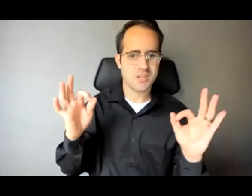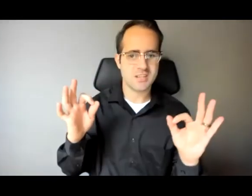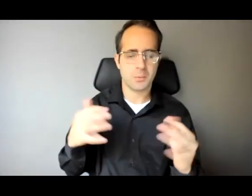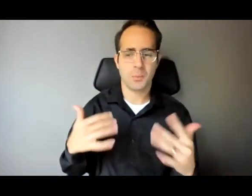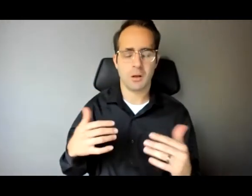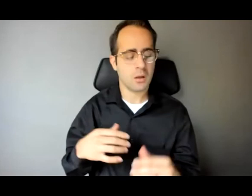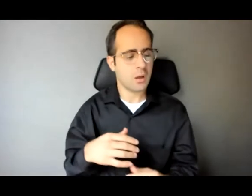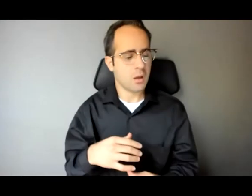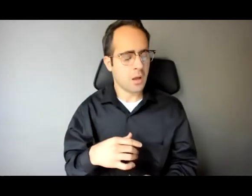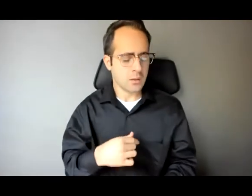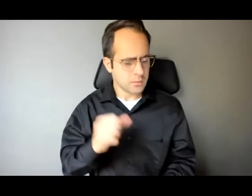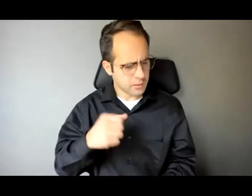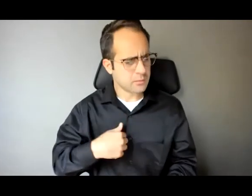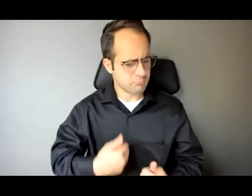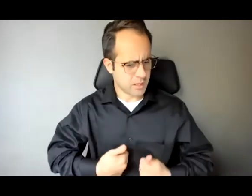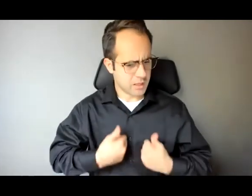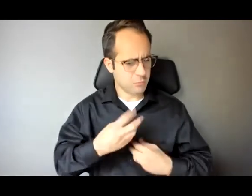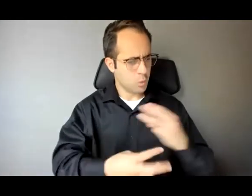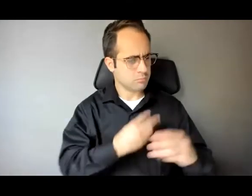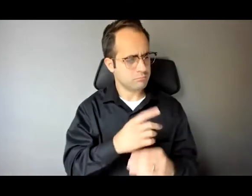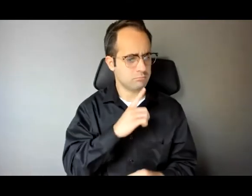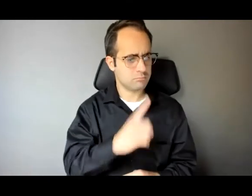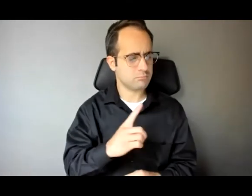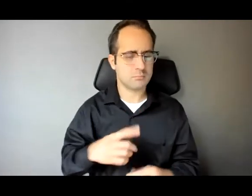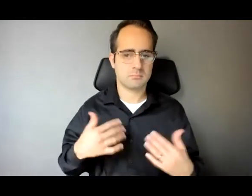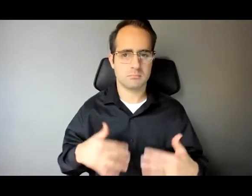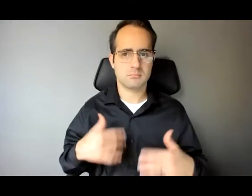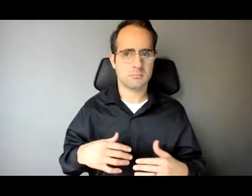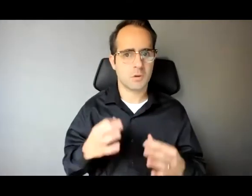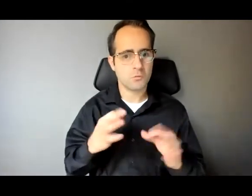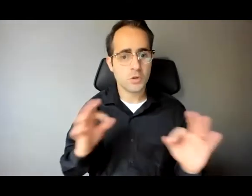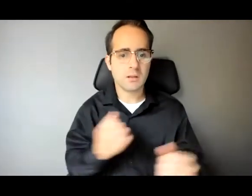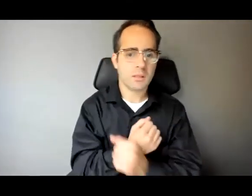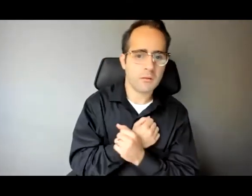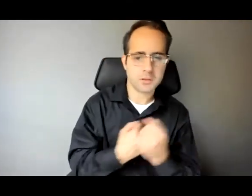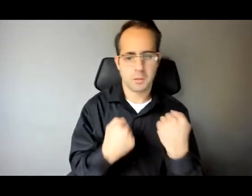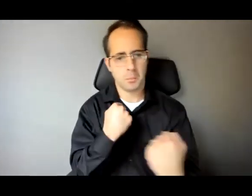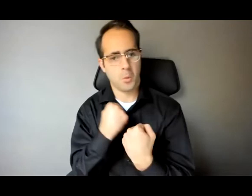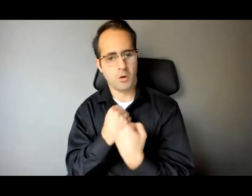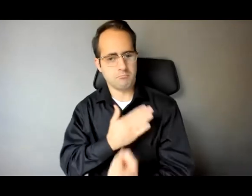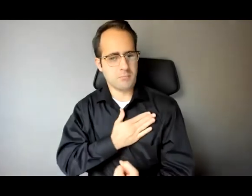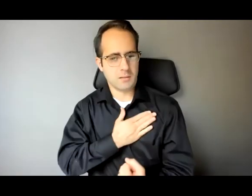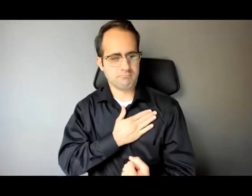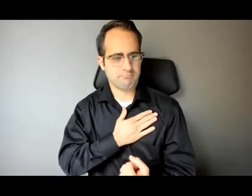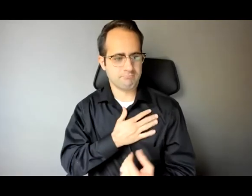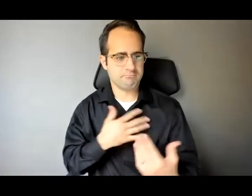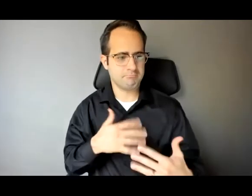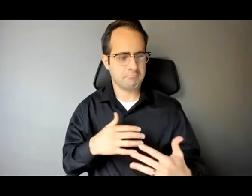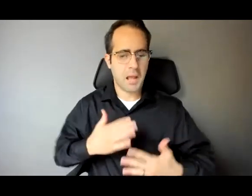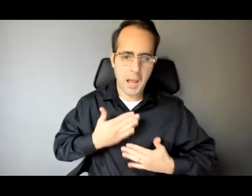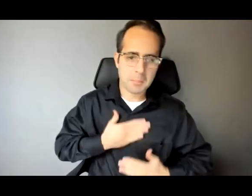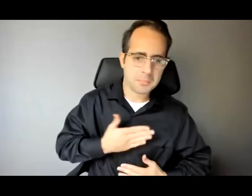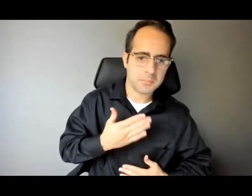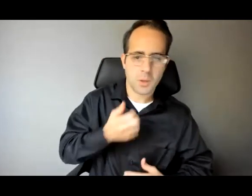liberating very free very loving very supportive very warm all of those things very happy